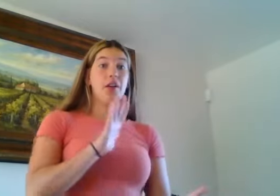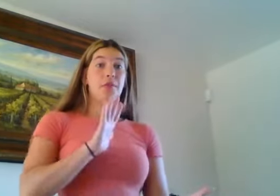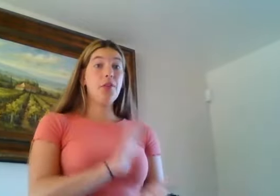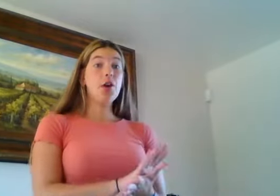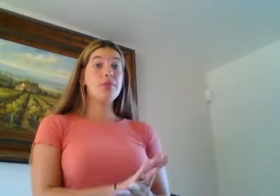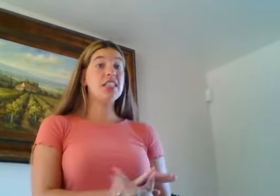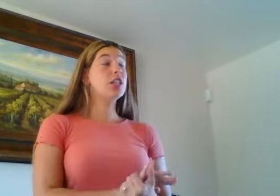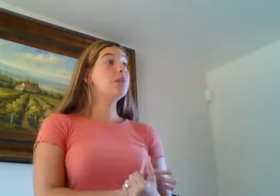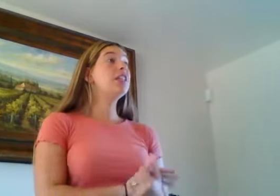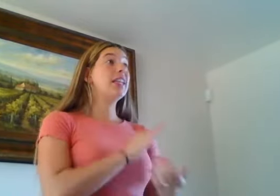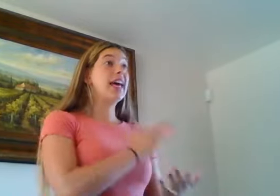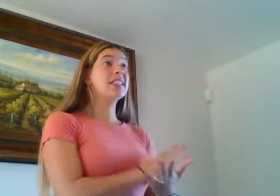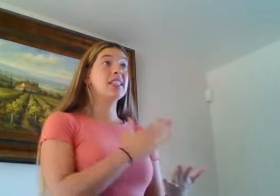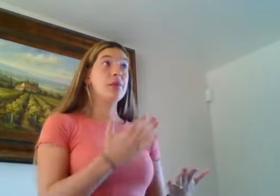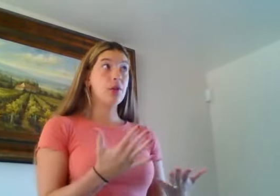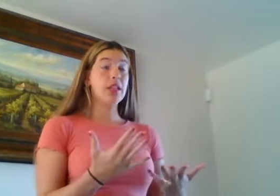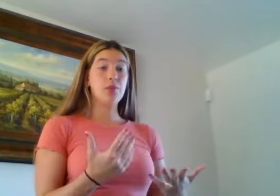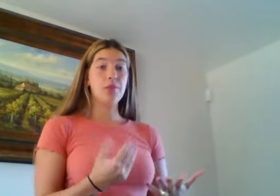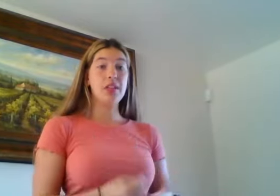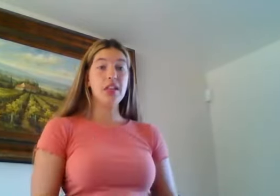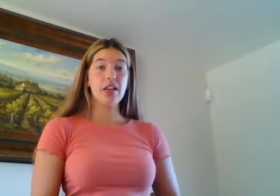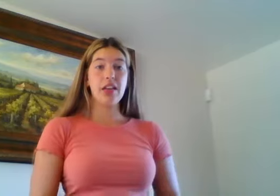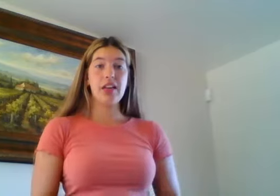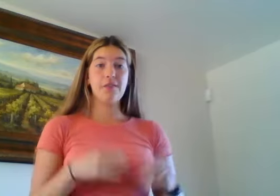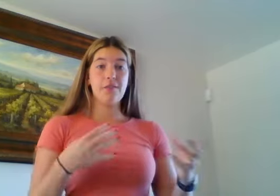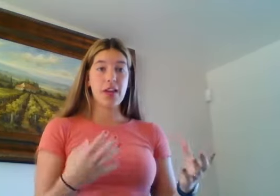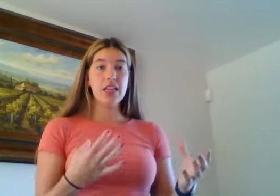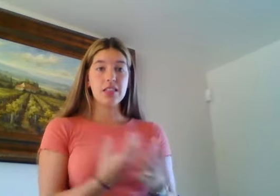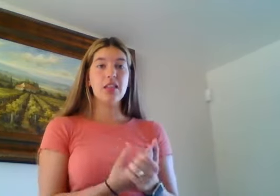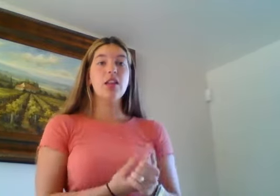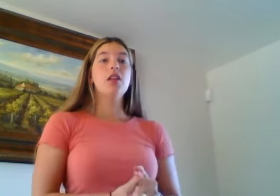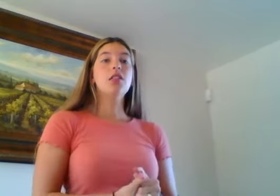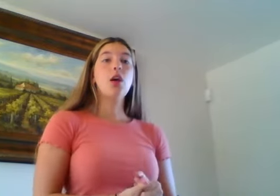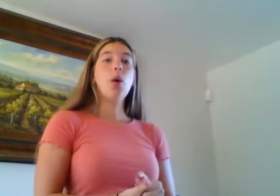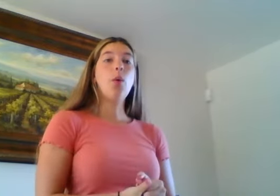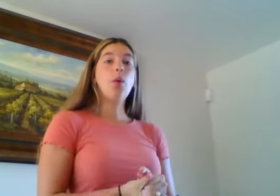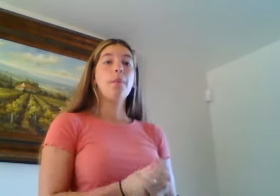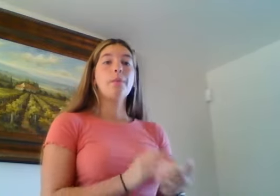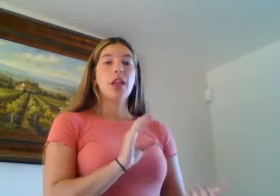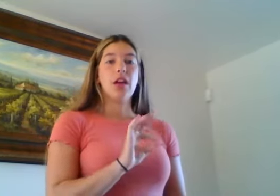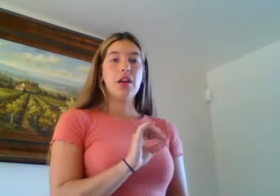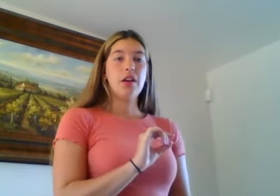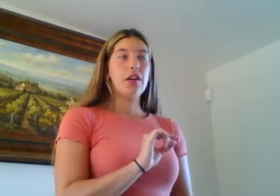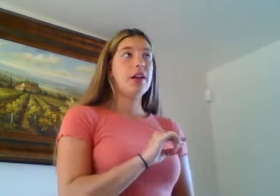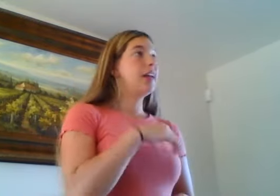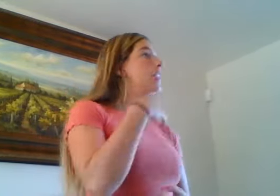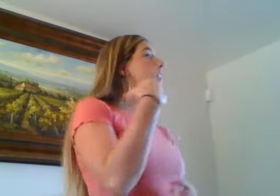um, verbs. It's gonna be the last syllable that will be emphasized. So, uh, any